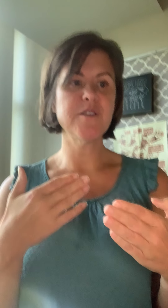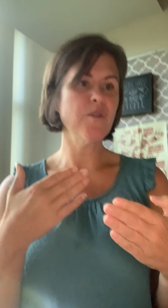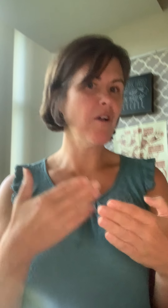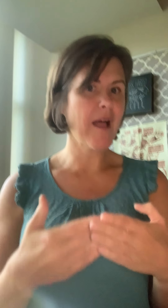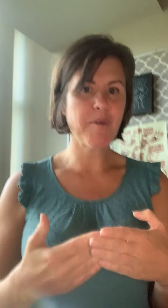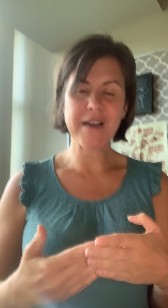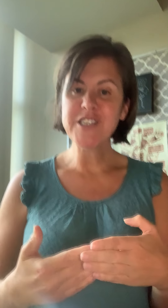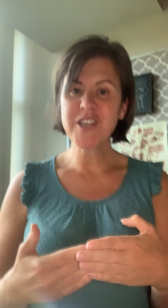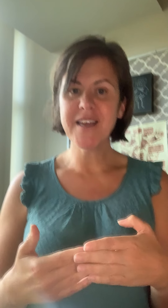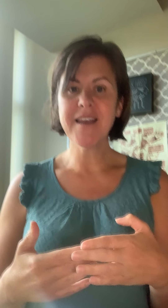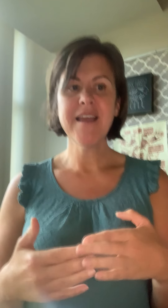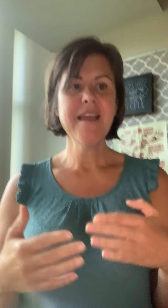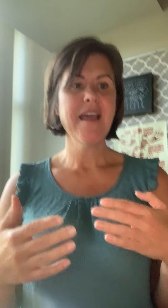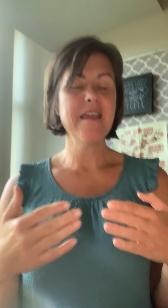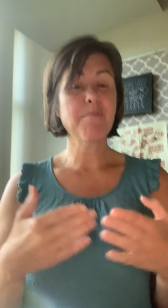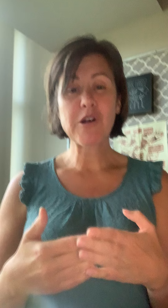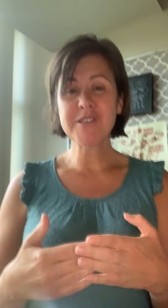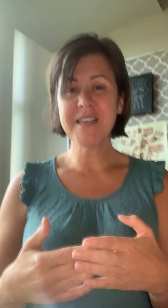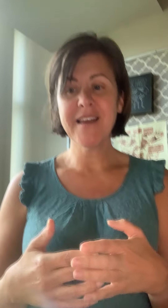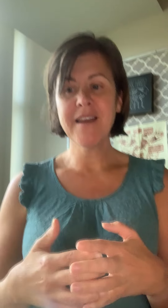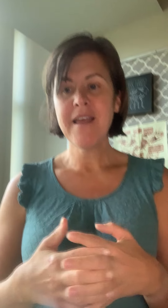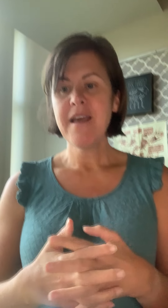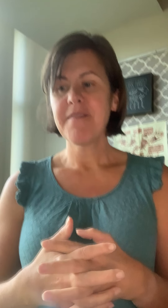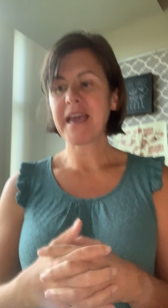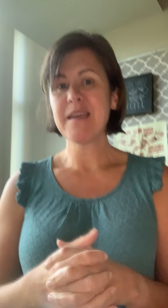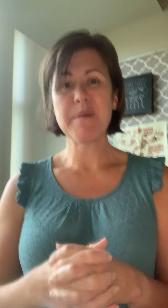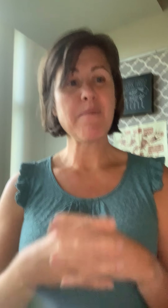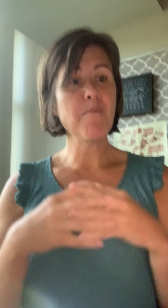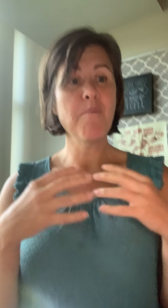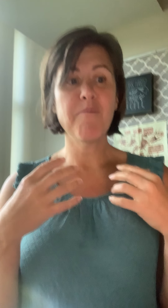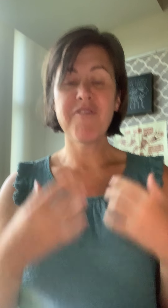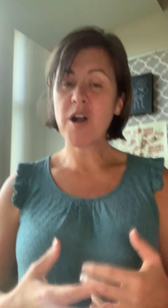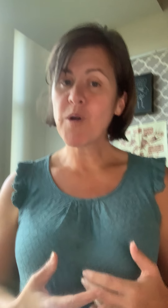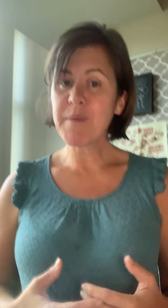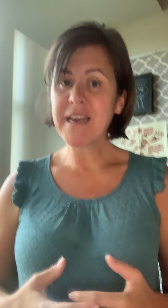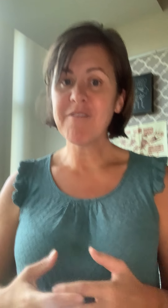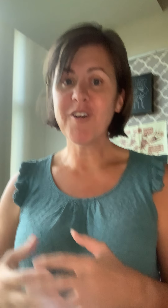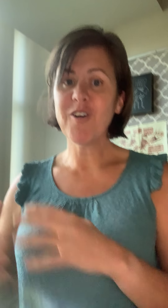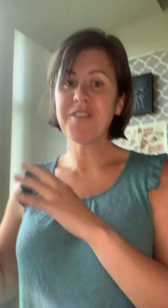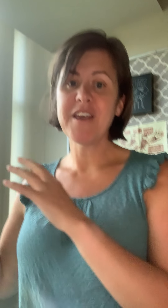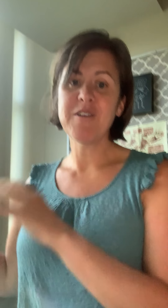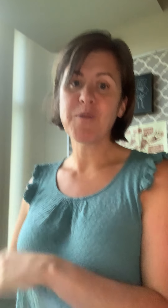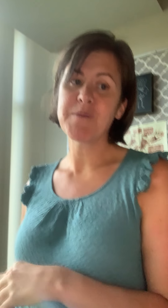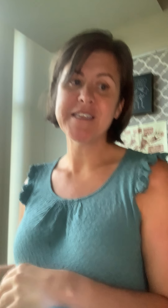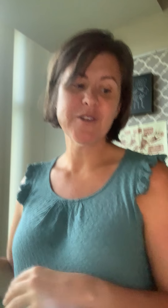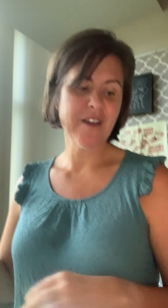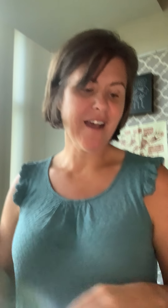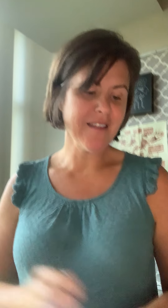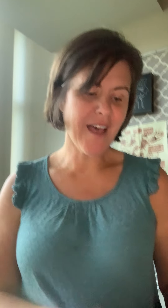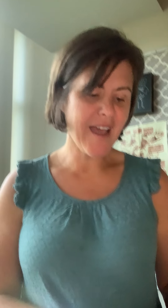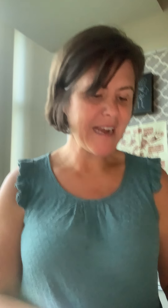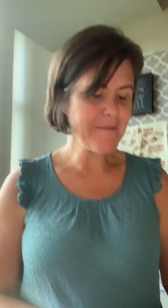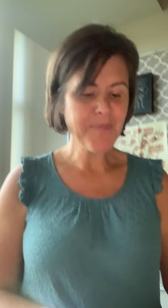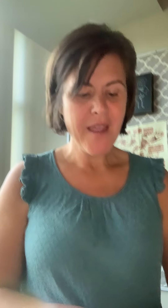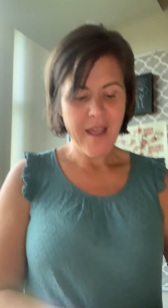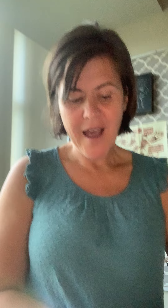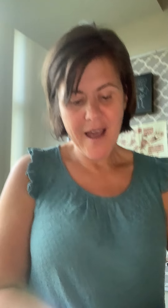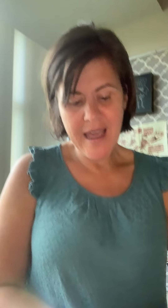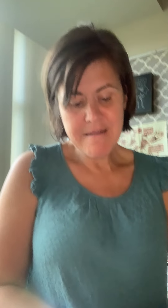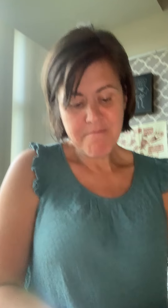do collaboration in person that can be far more meaningful than when we do it online. And